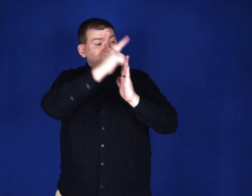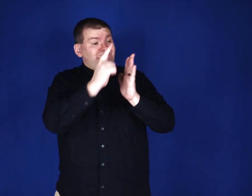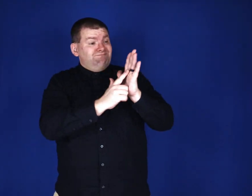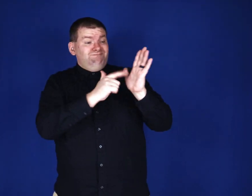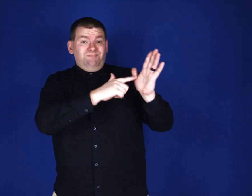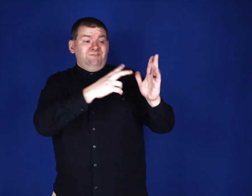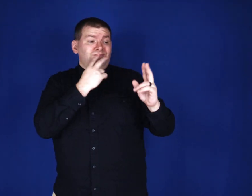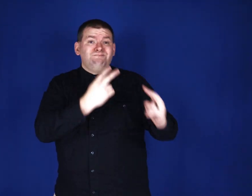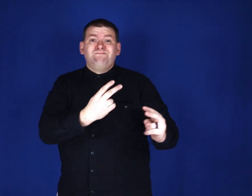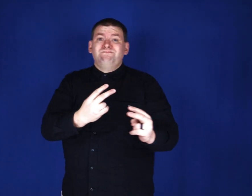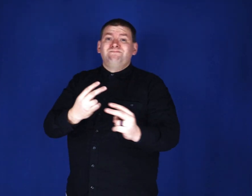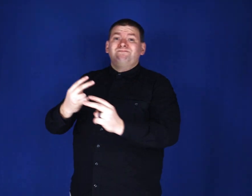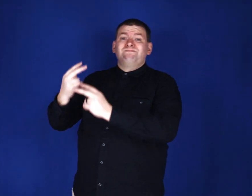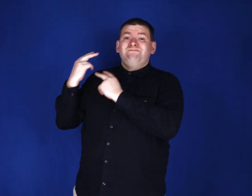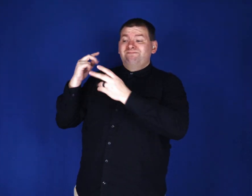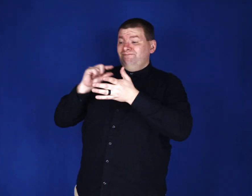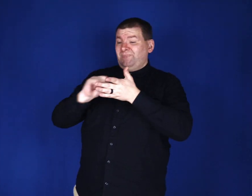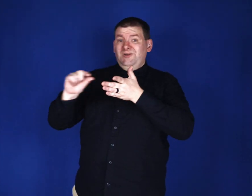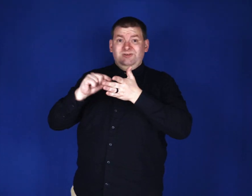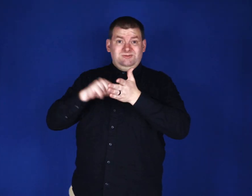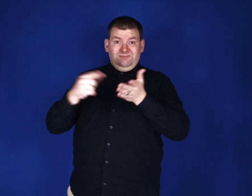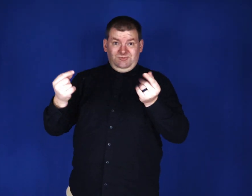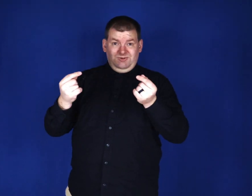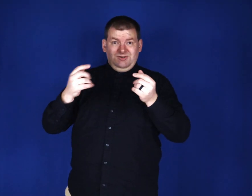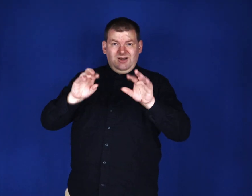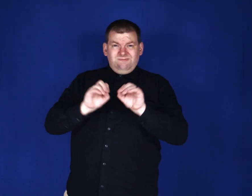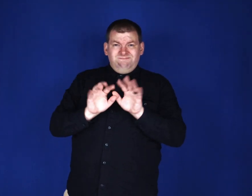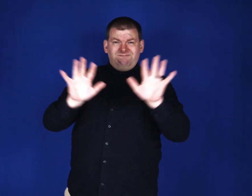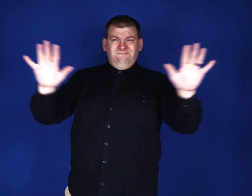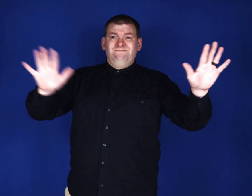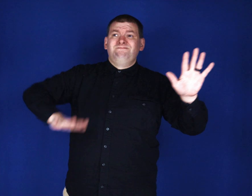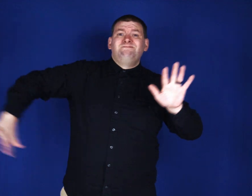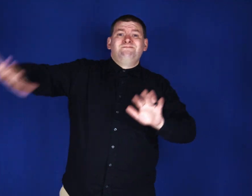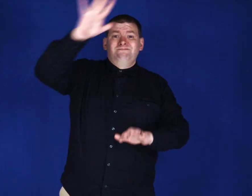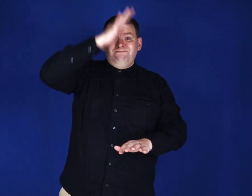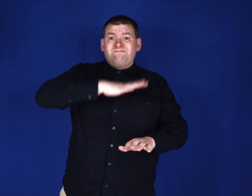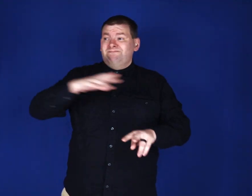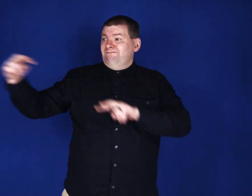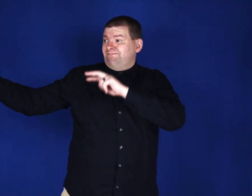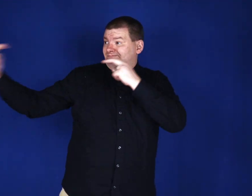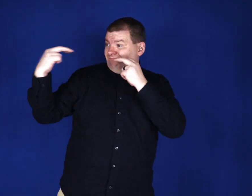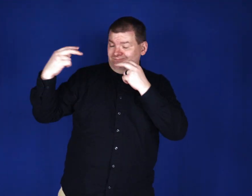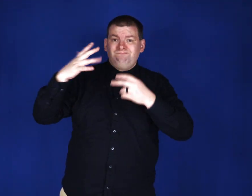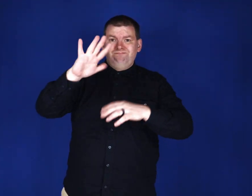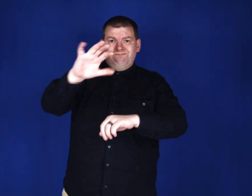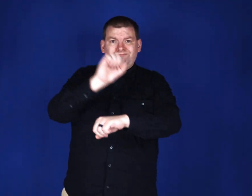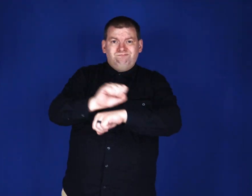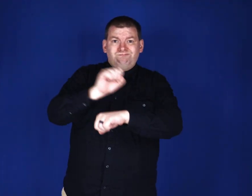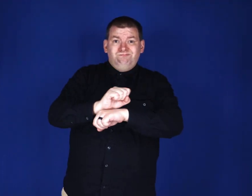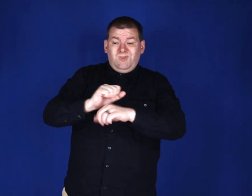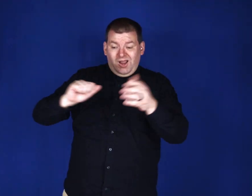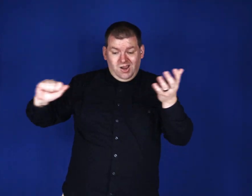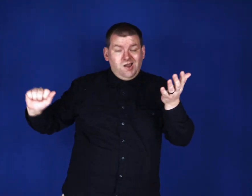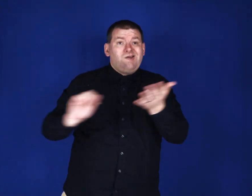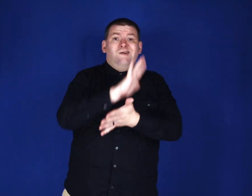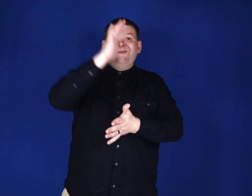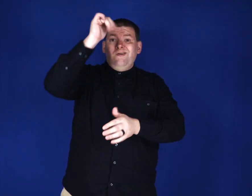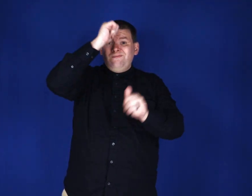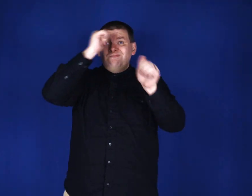father-in-law's life reflects the verse, Let your lights asshine before men, that they may see your good works, and glorify your